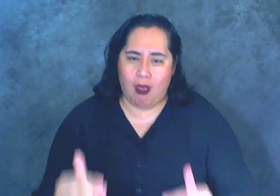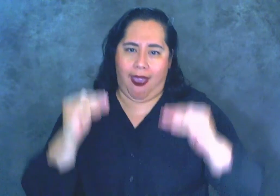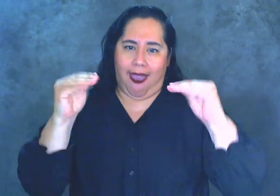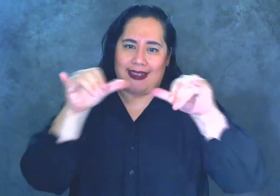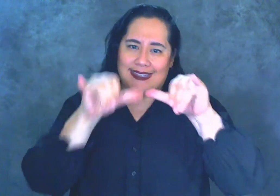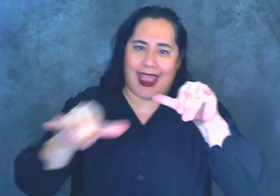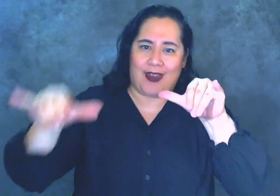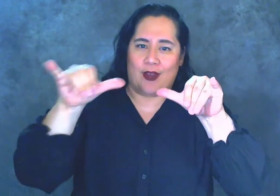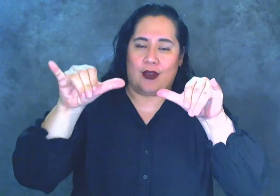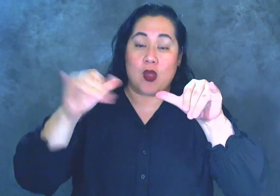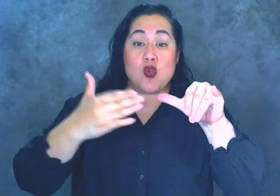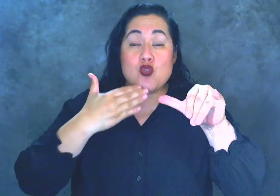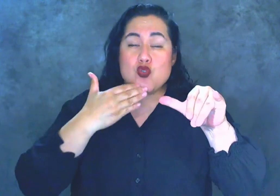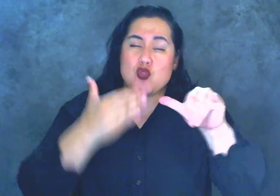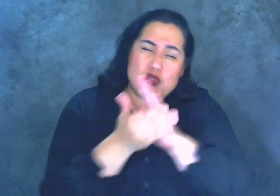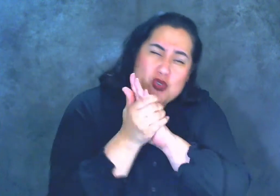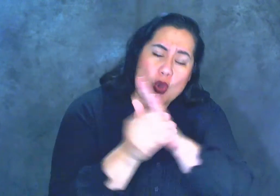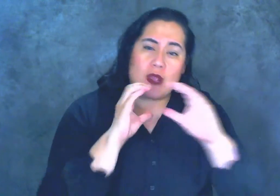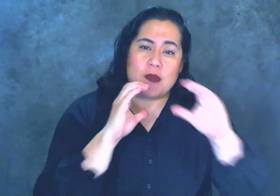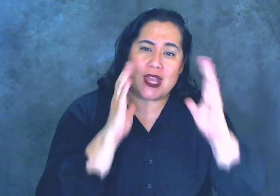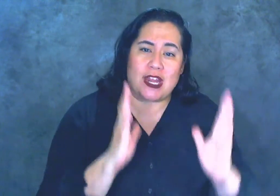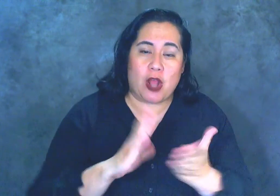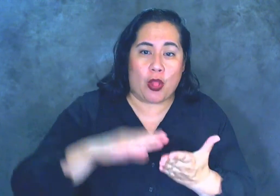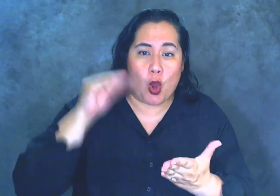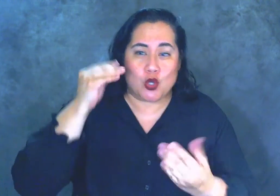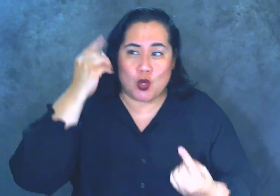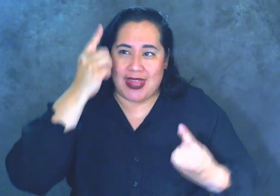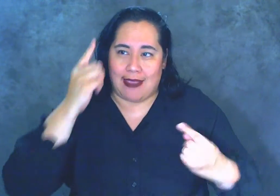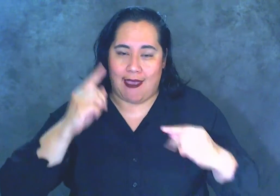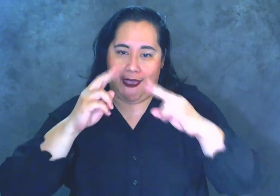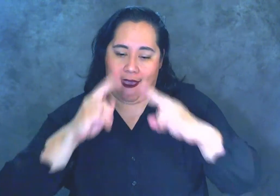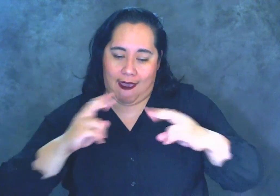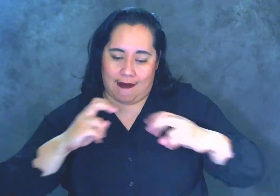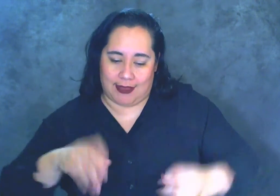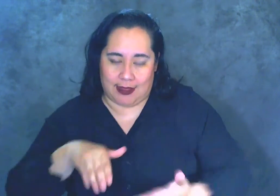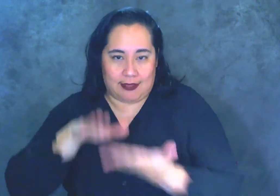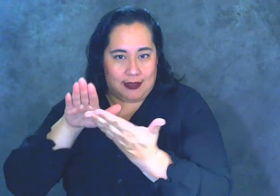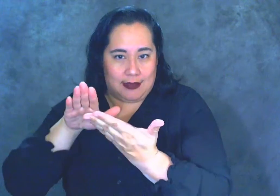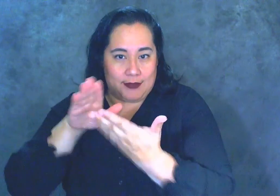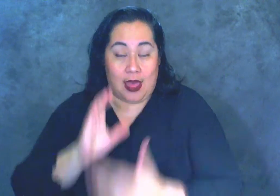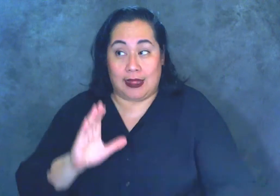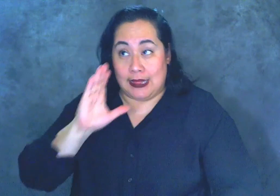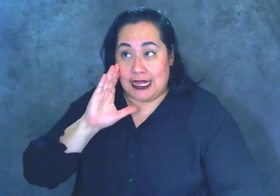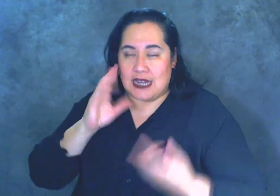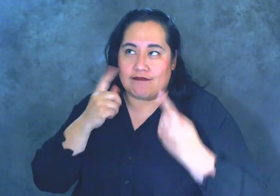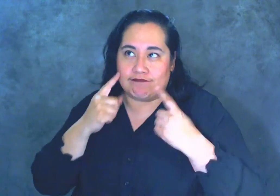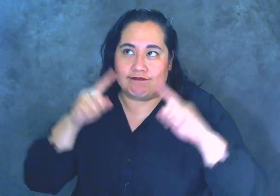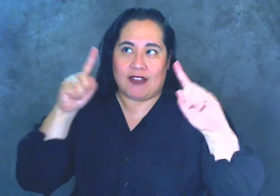Good communicators learn to think analytically, listen effectively, and express